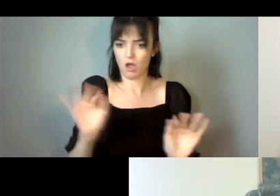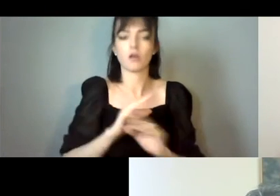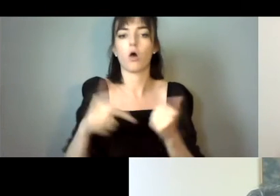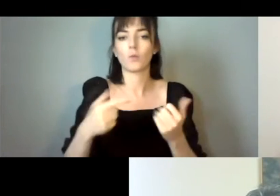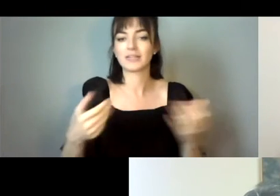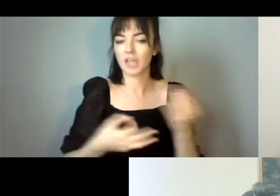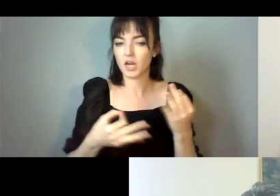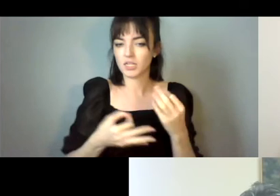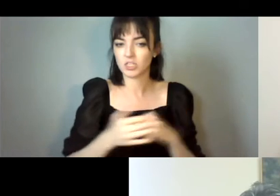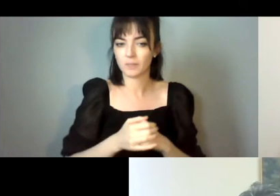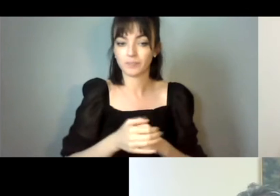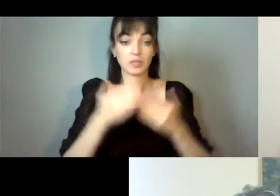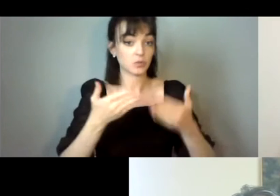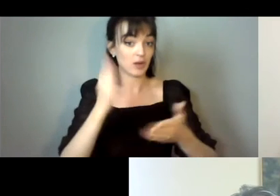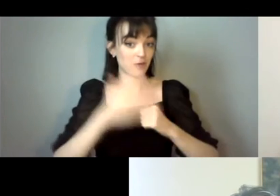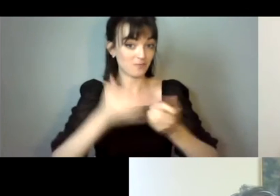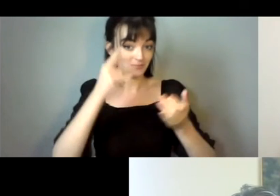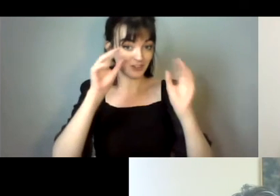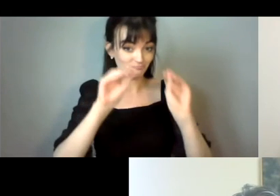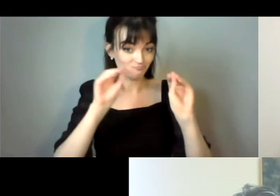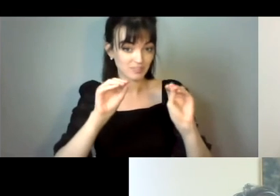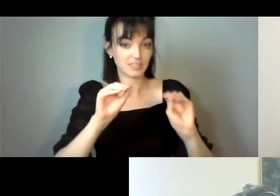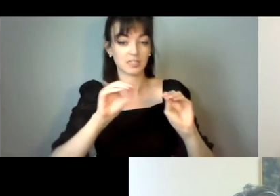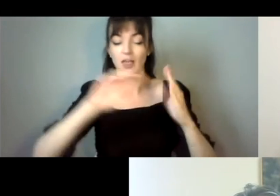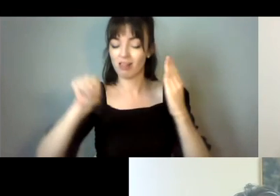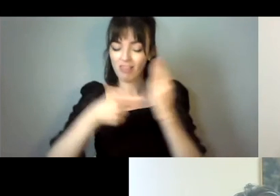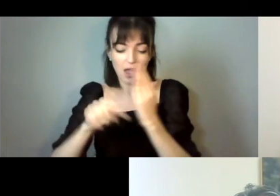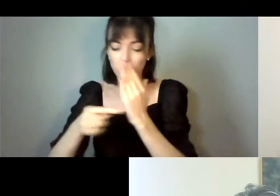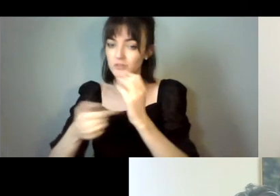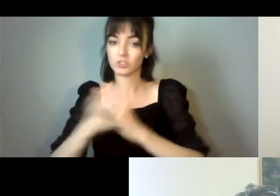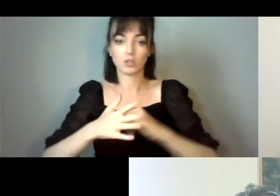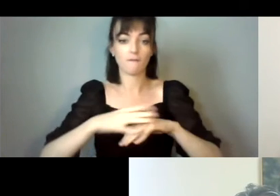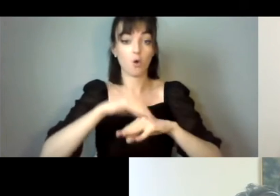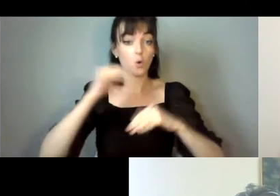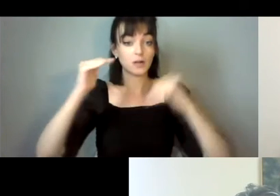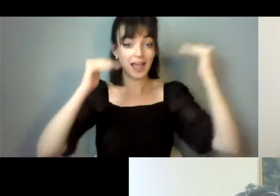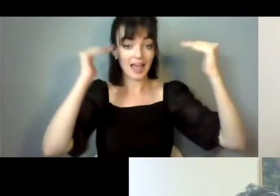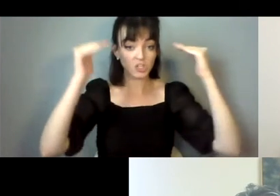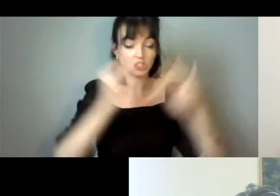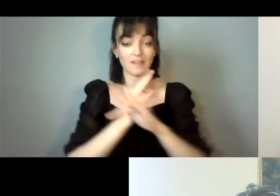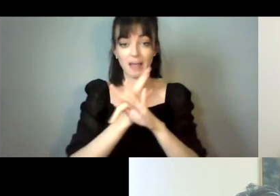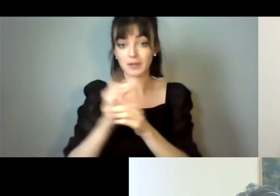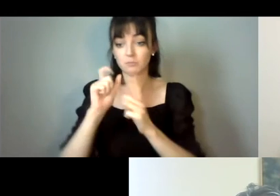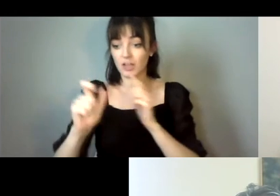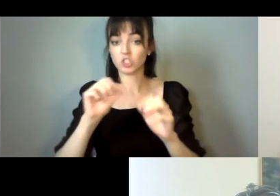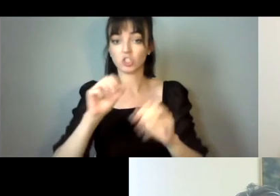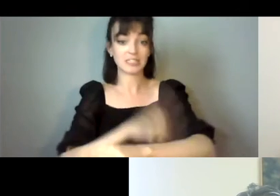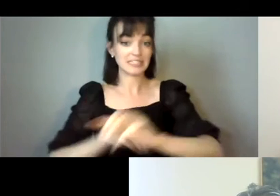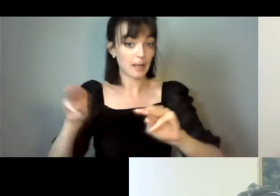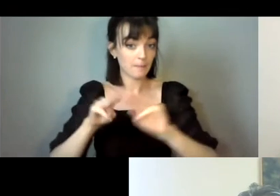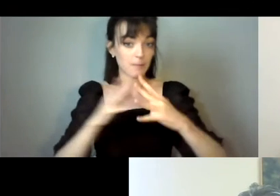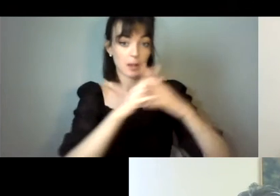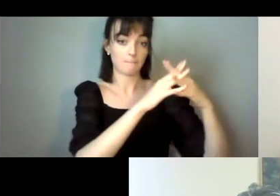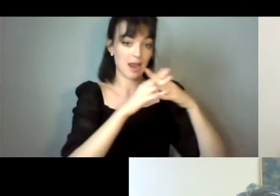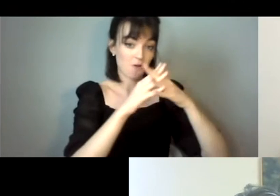educated and trained tens and thousands of older adults, people with disabilities, families and professionals across the United States on supported